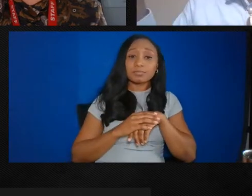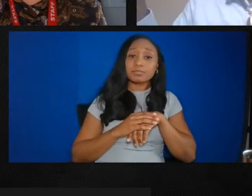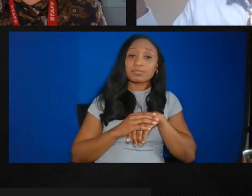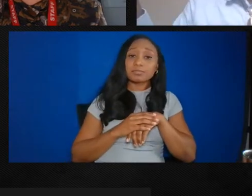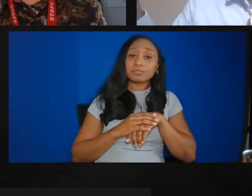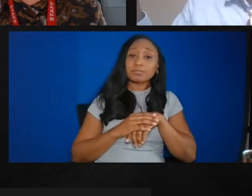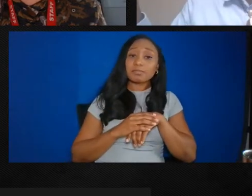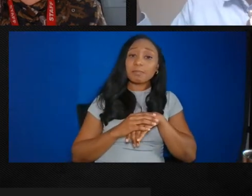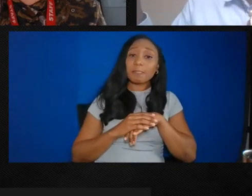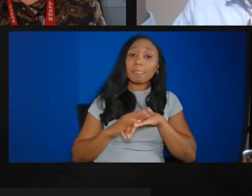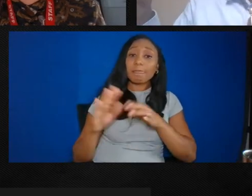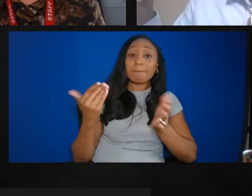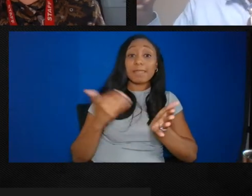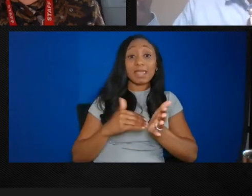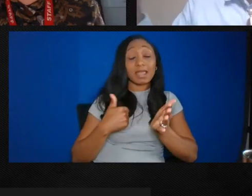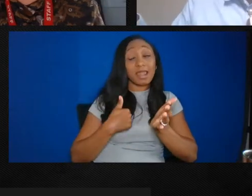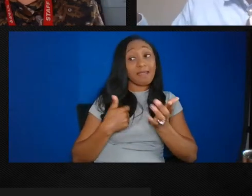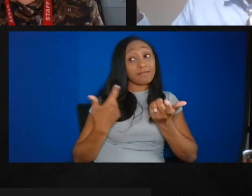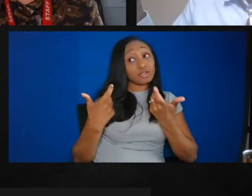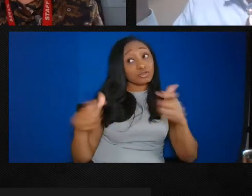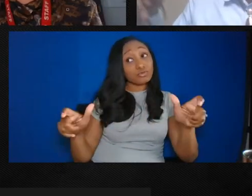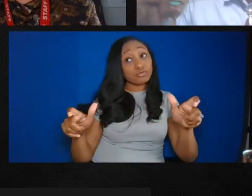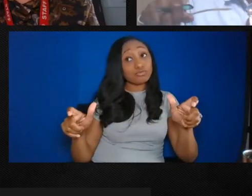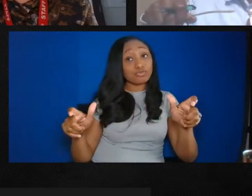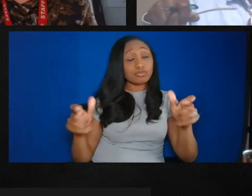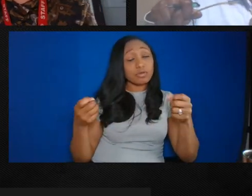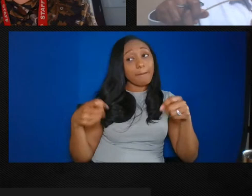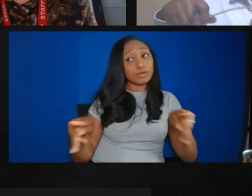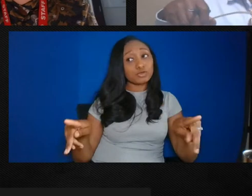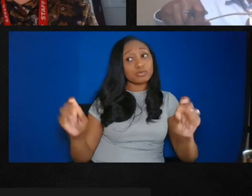we have a big tent and an open tent.